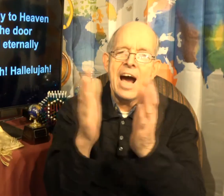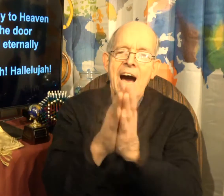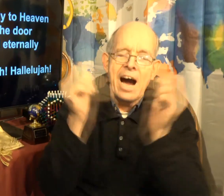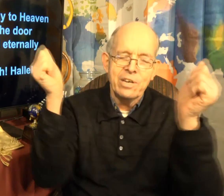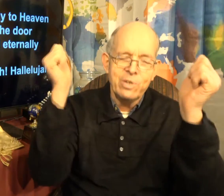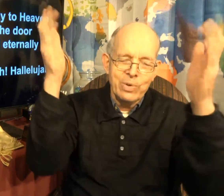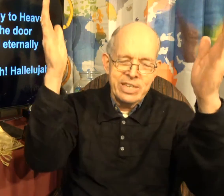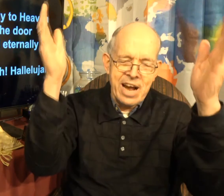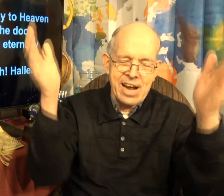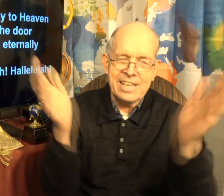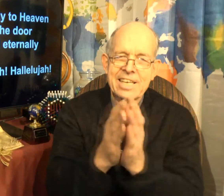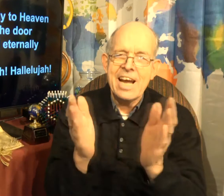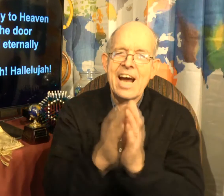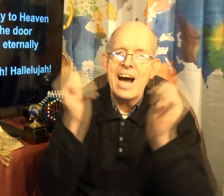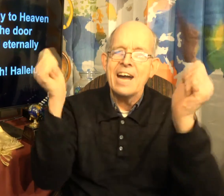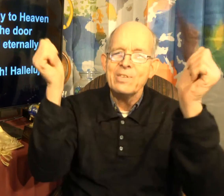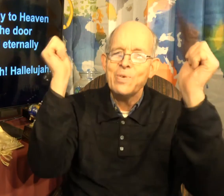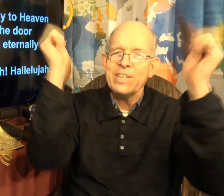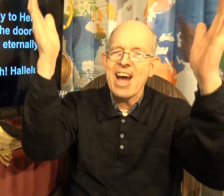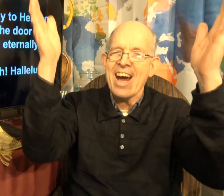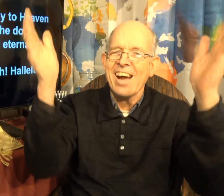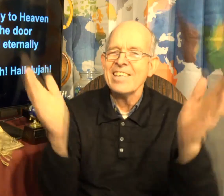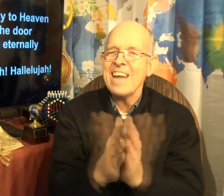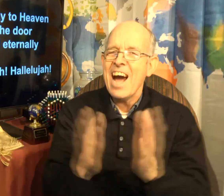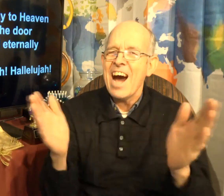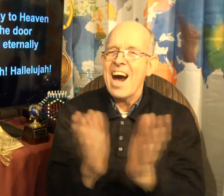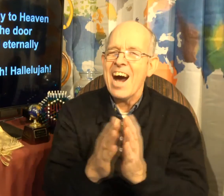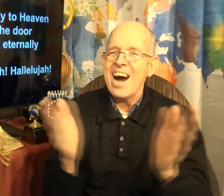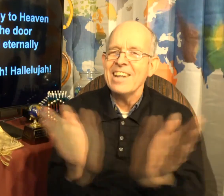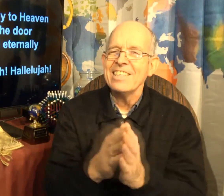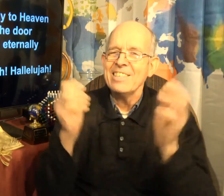Hallelujah. Hallelujah. Hallelujah.